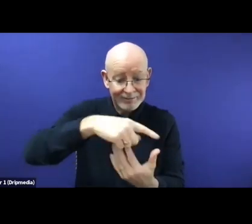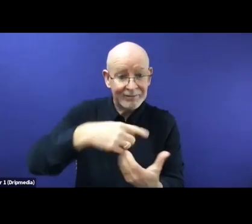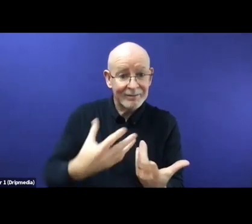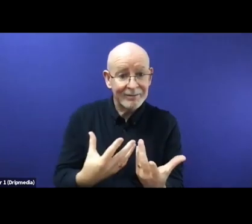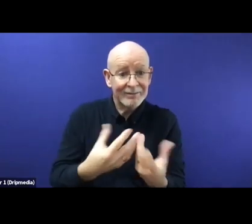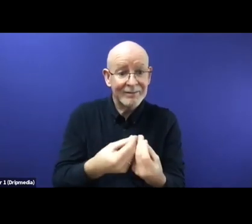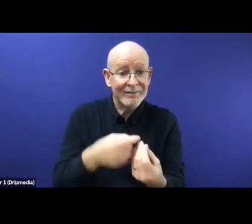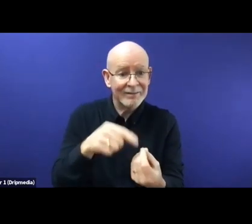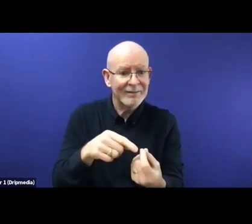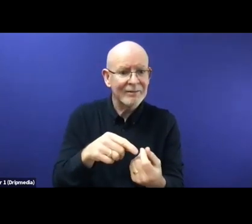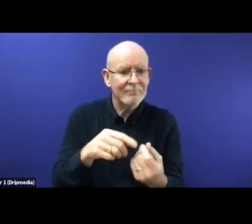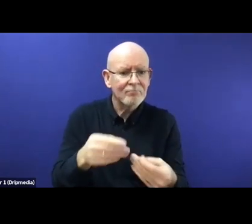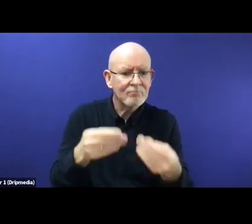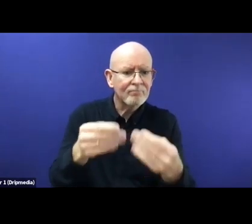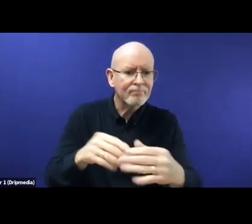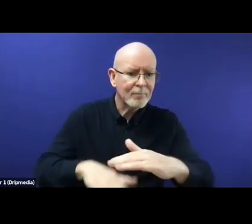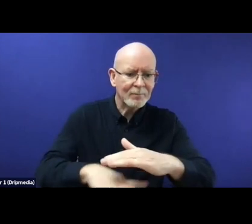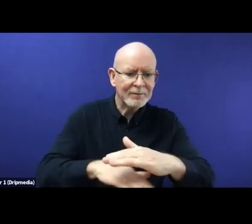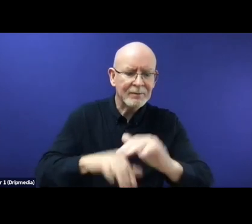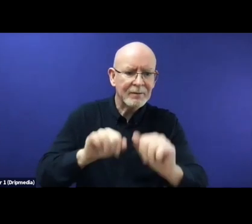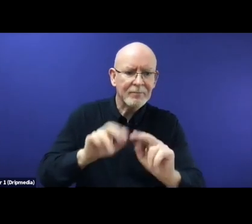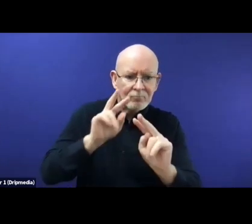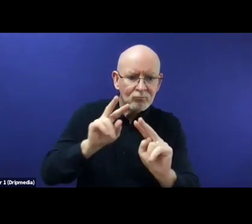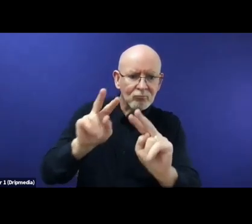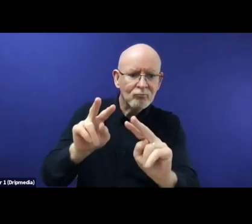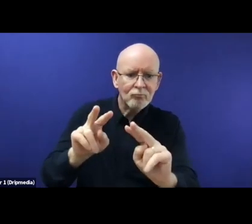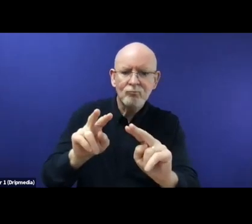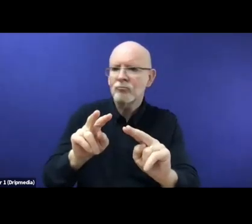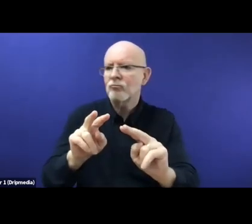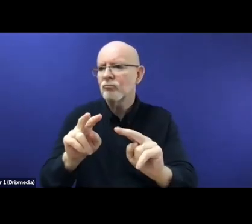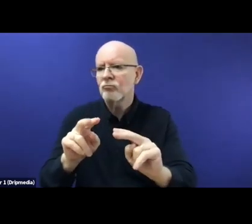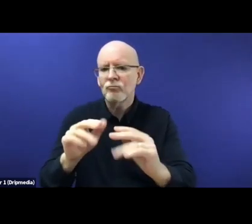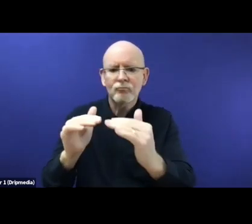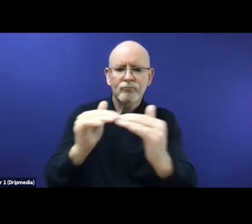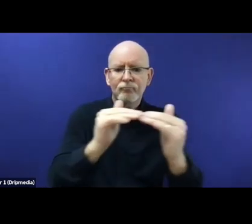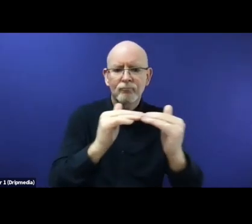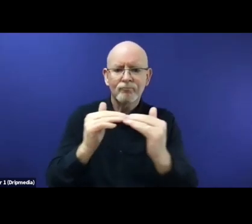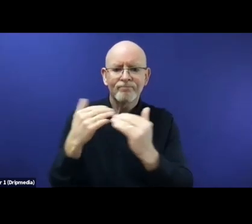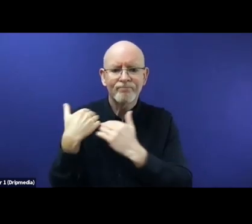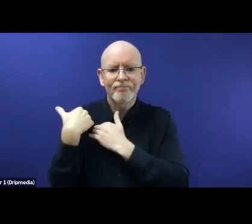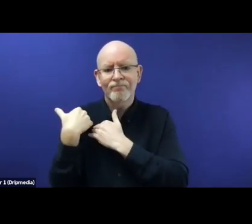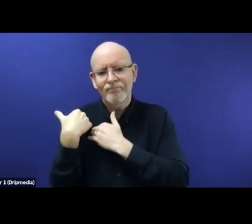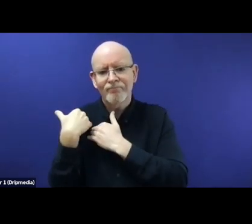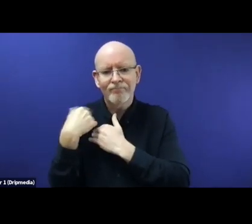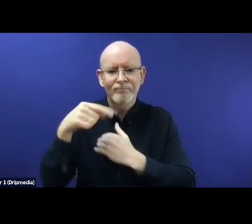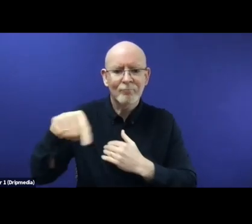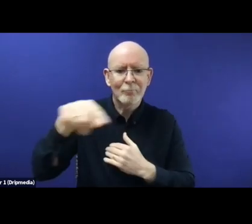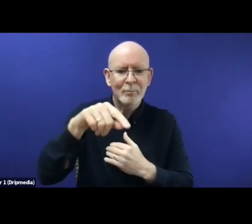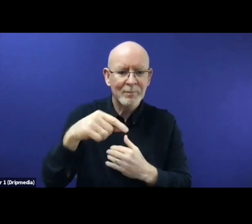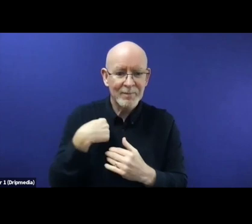both internally and in the external dimension. And finally, the objectives of